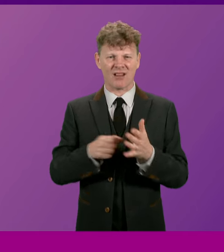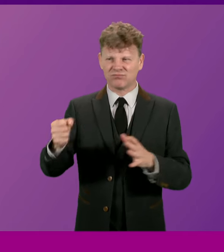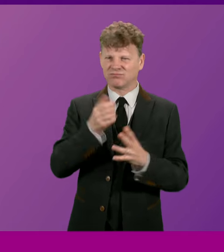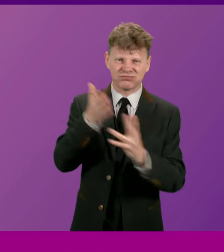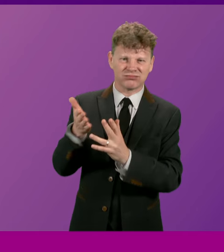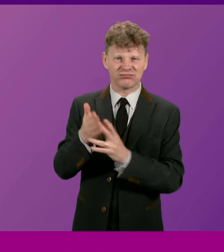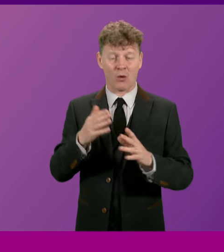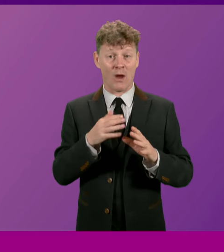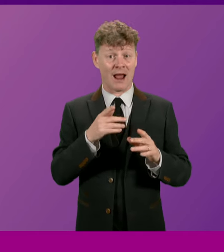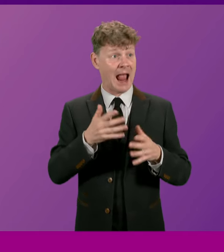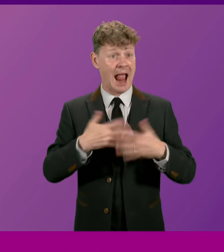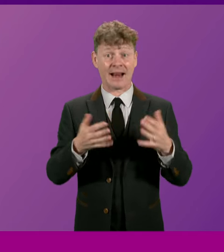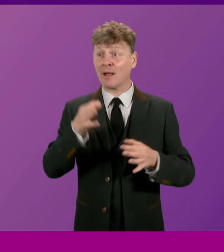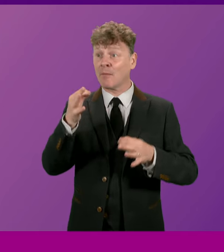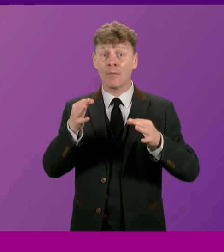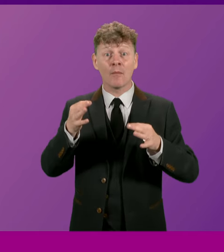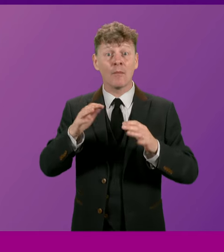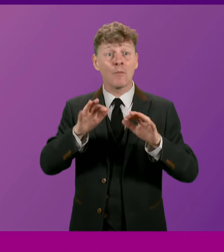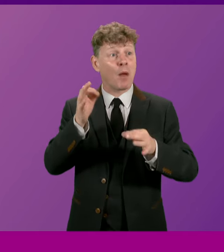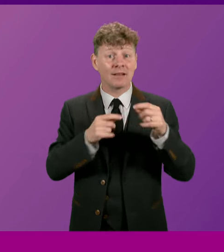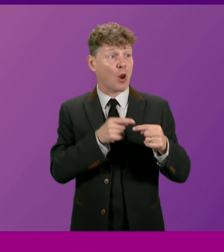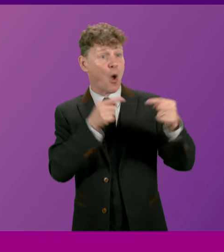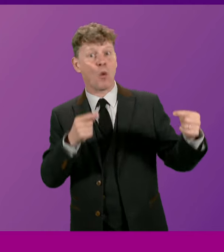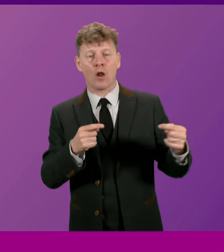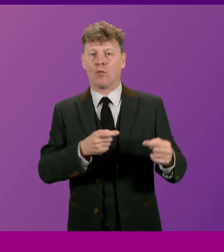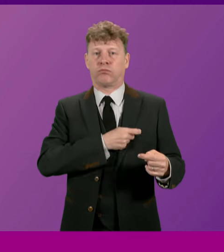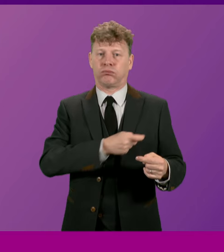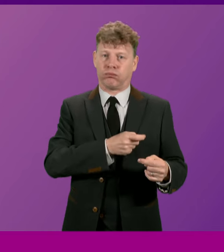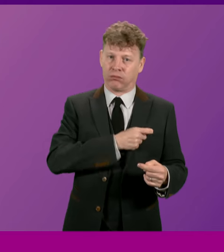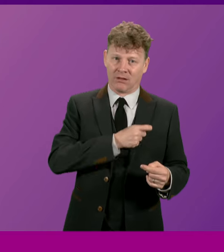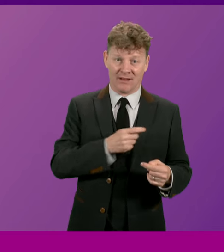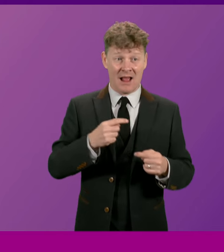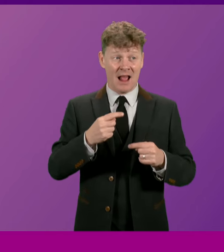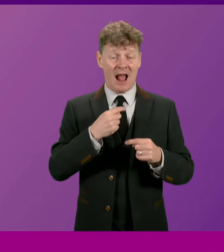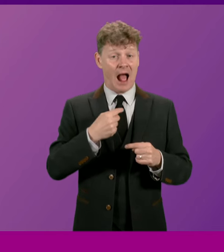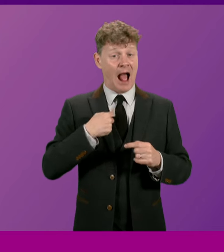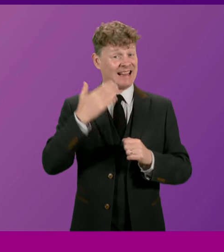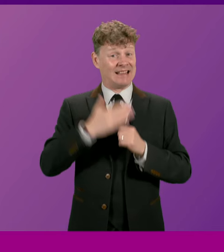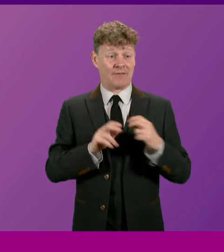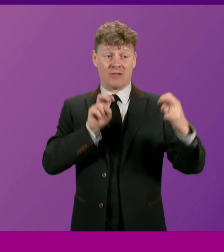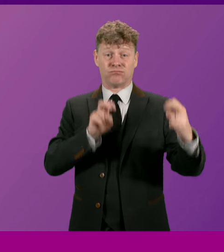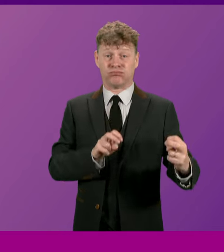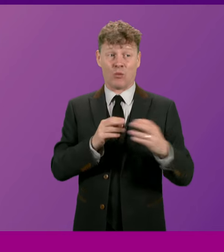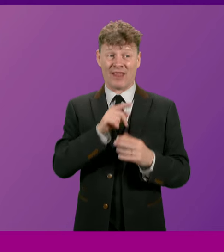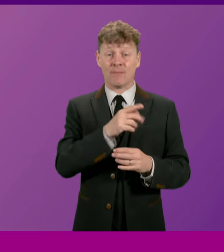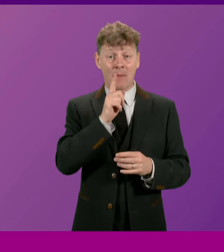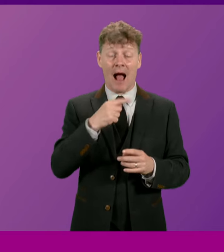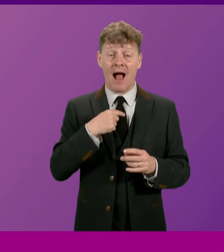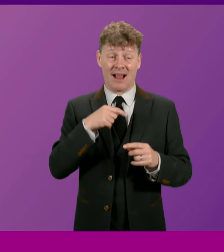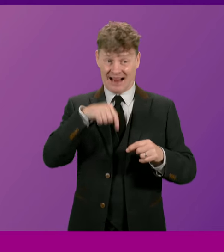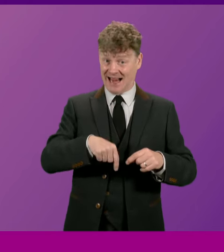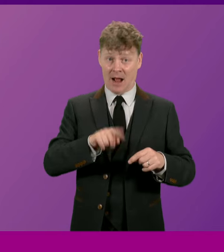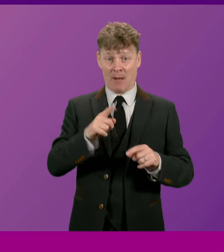parliamentarian or interviewer. While we never sat in this chamber at the same time, I have faced him in debate and I know